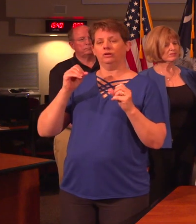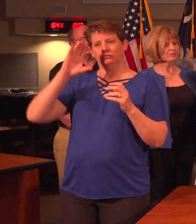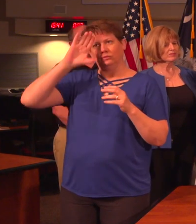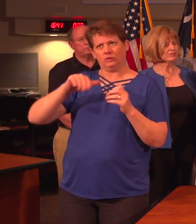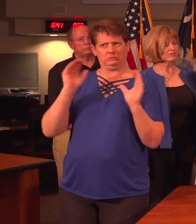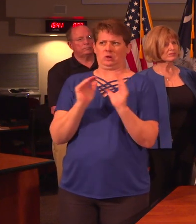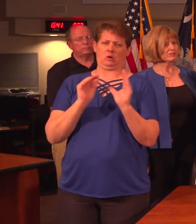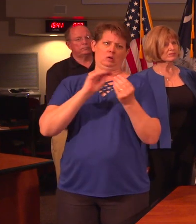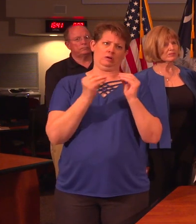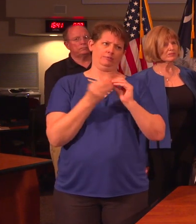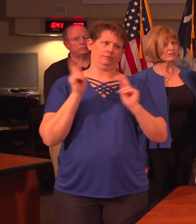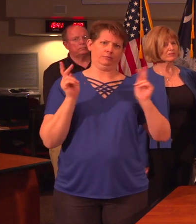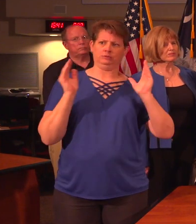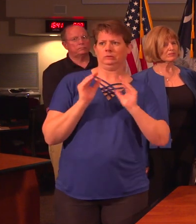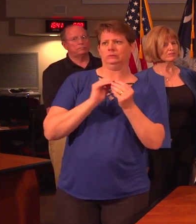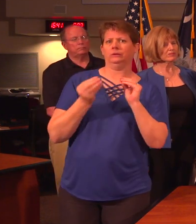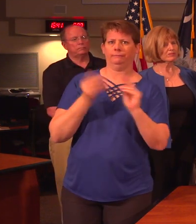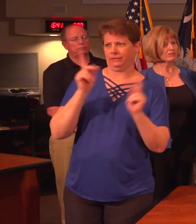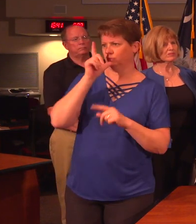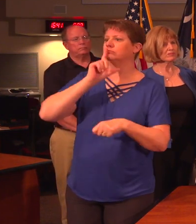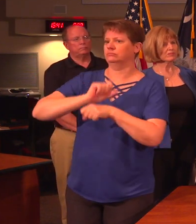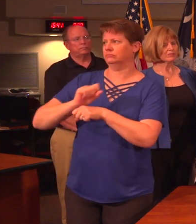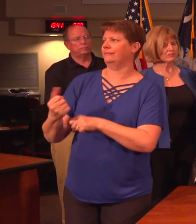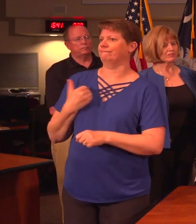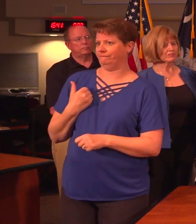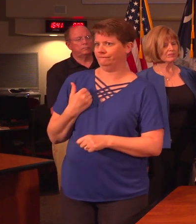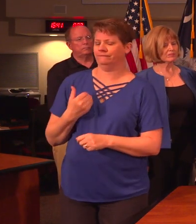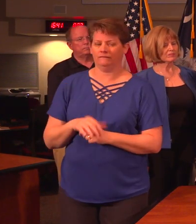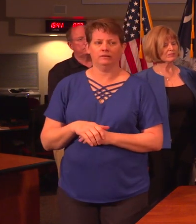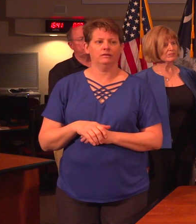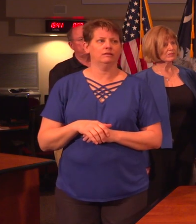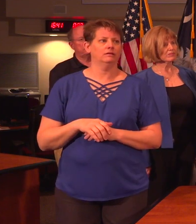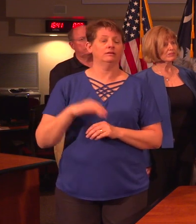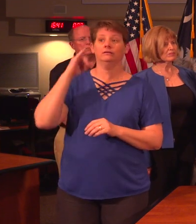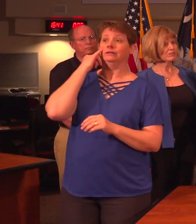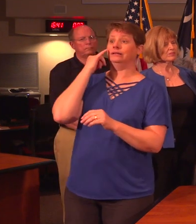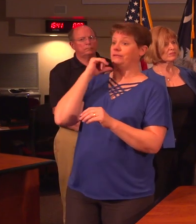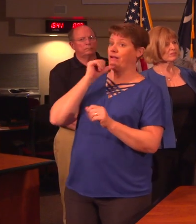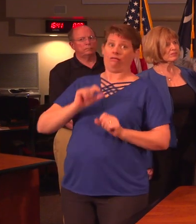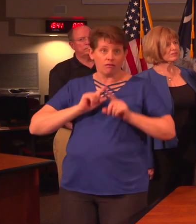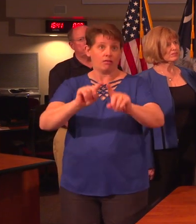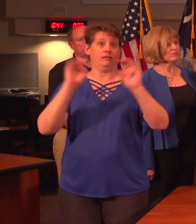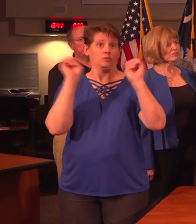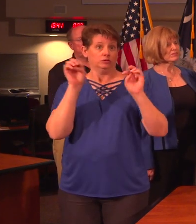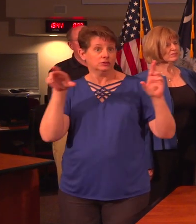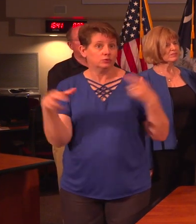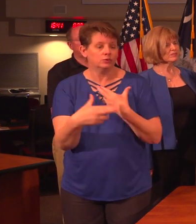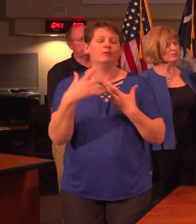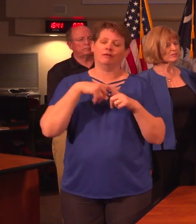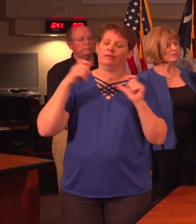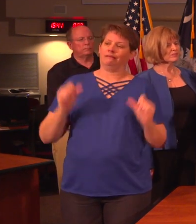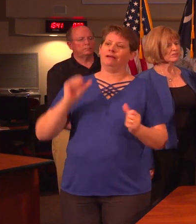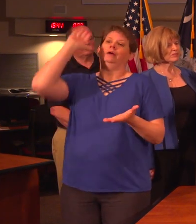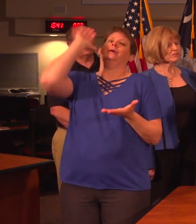small percentage that have actually had the virus. But by doing that out of the hospitals and out of the emergency rooms we're able